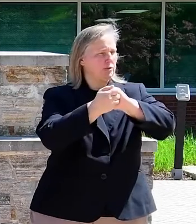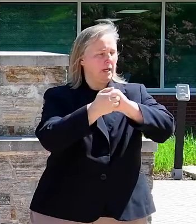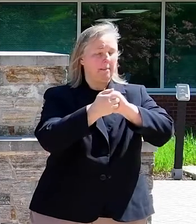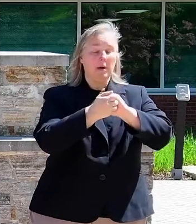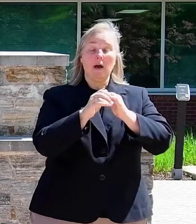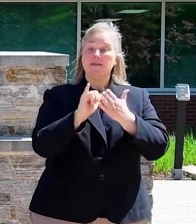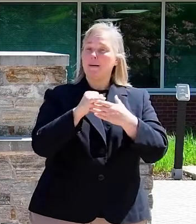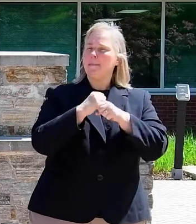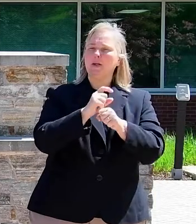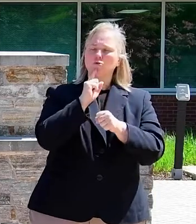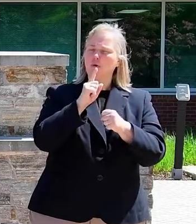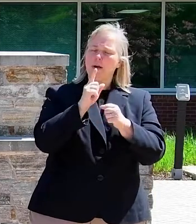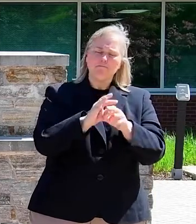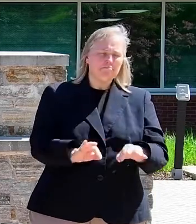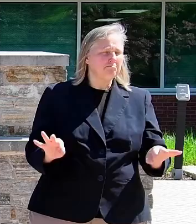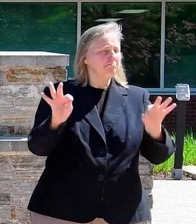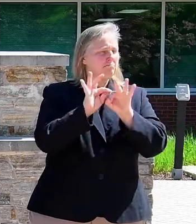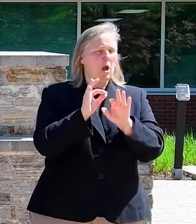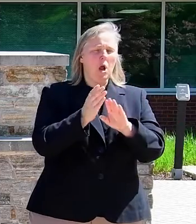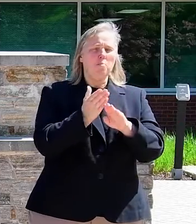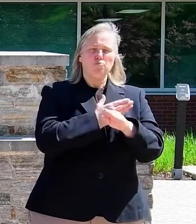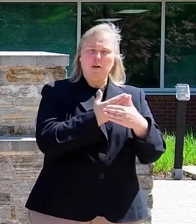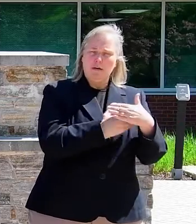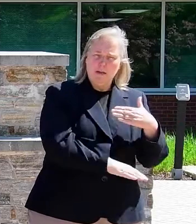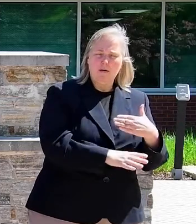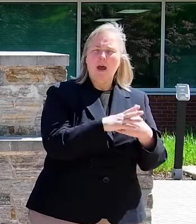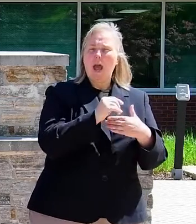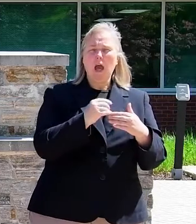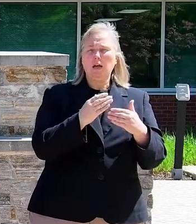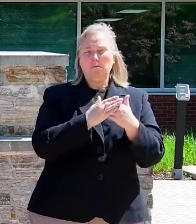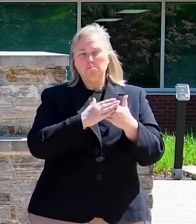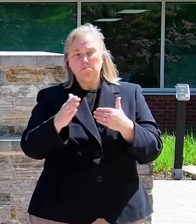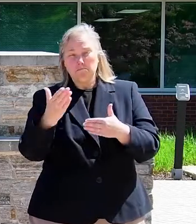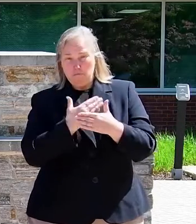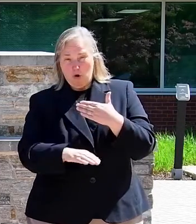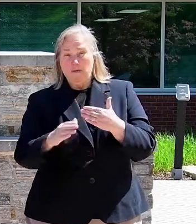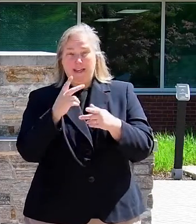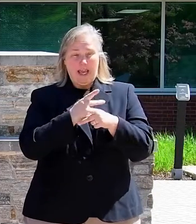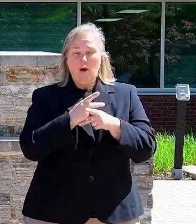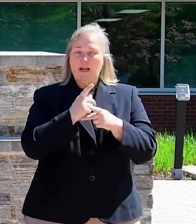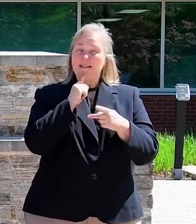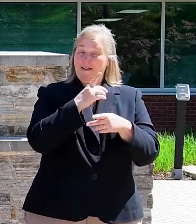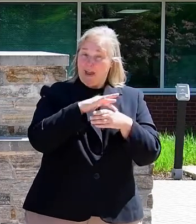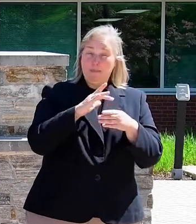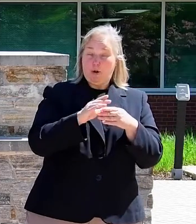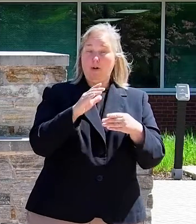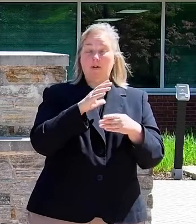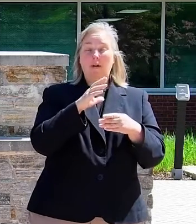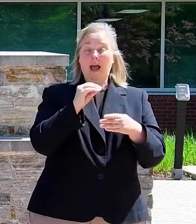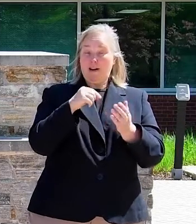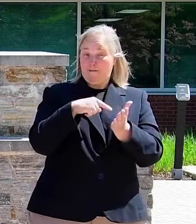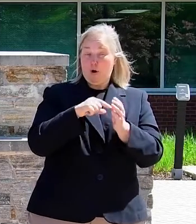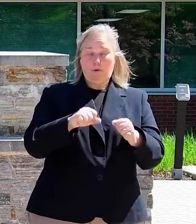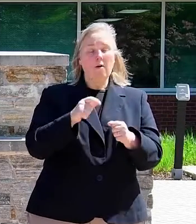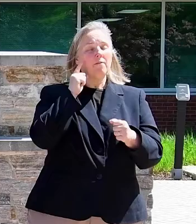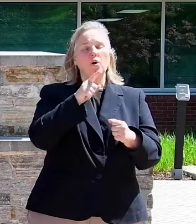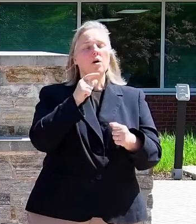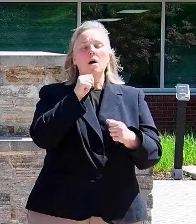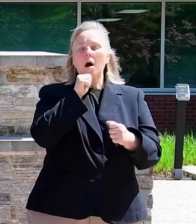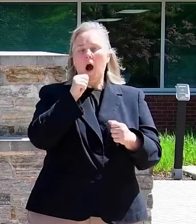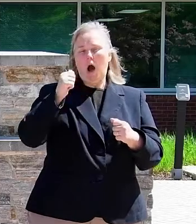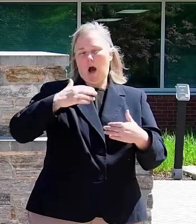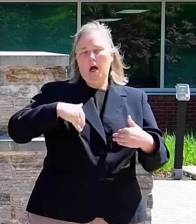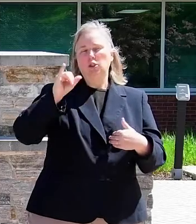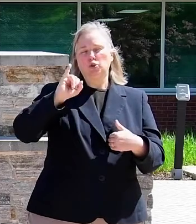sure that vital prenatal and postpartum care is available and affordable for uninsured and underinsured women in Howard